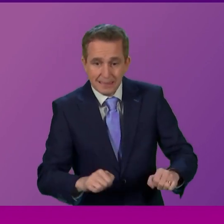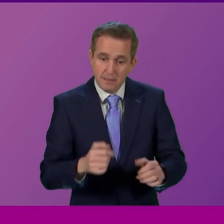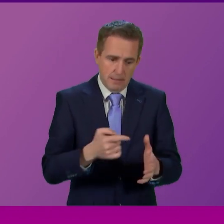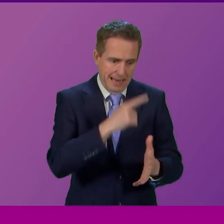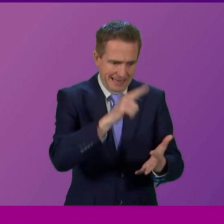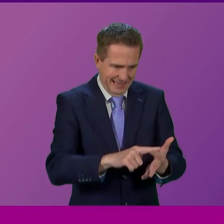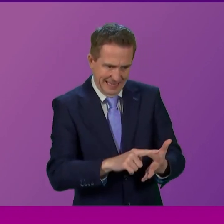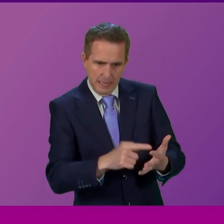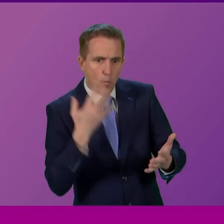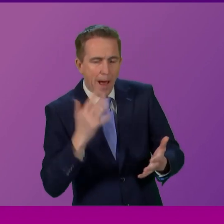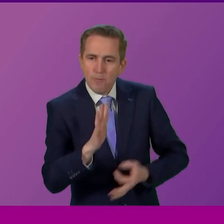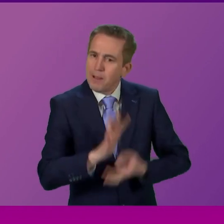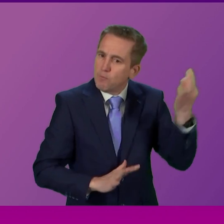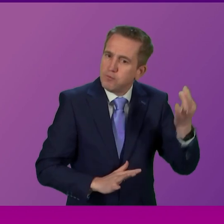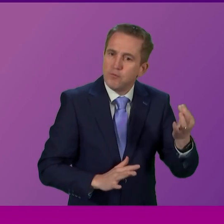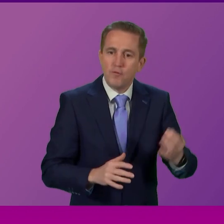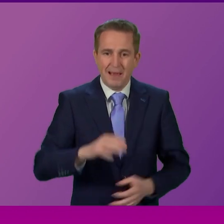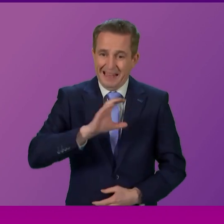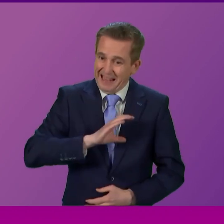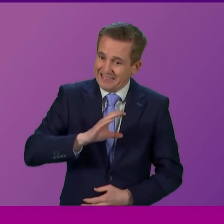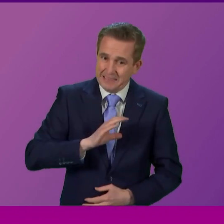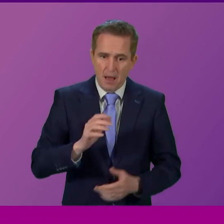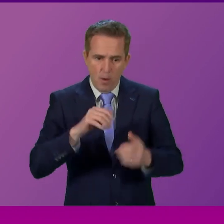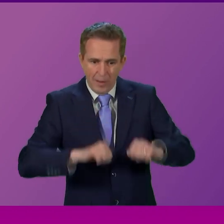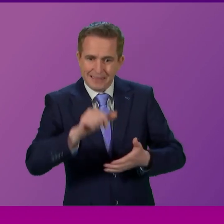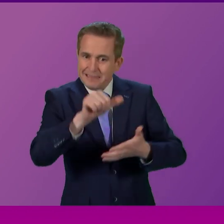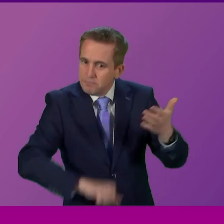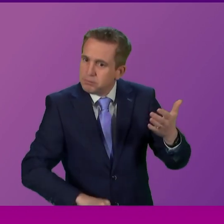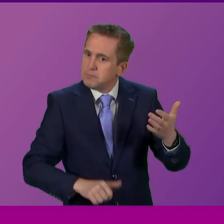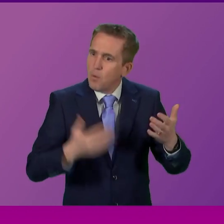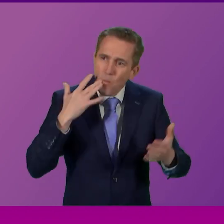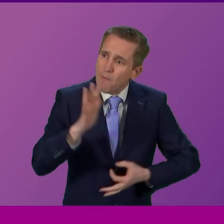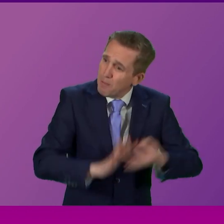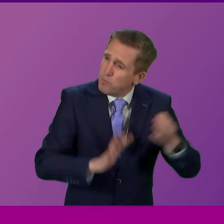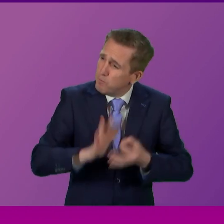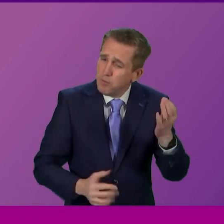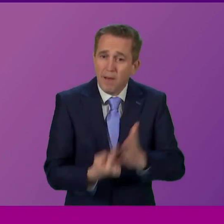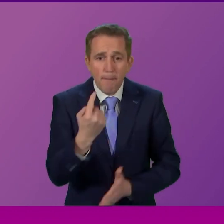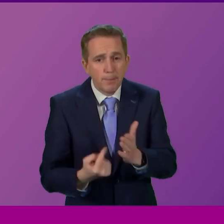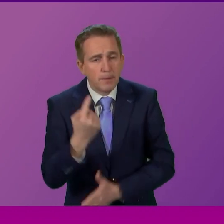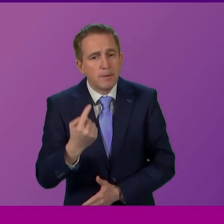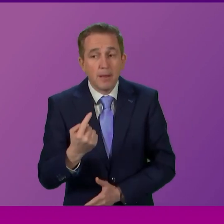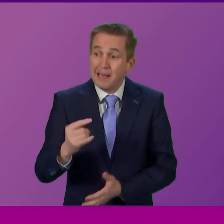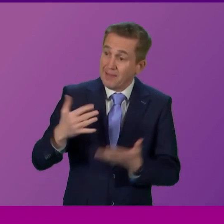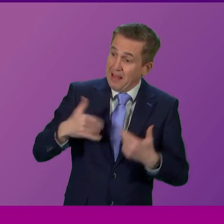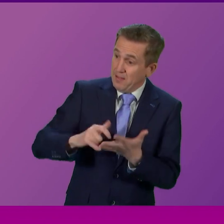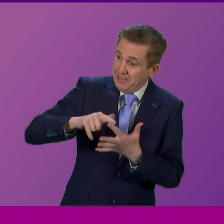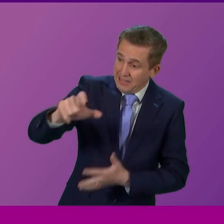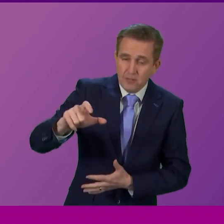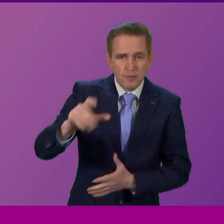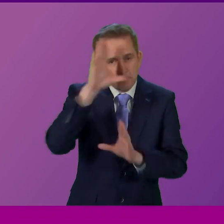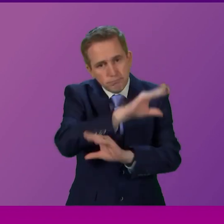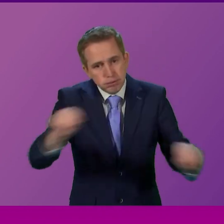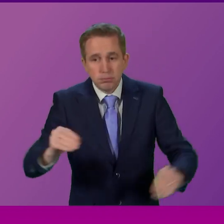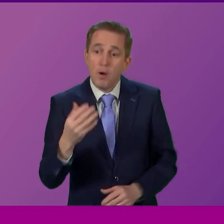times, delayed discharge numbers, cancer waiting times. Can the Cabinet Secretary confirm the timescales in which he expects